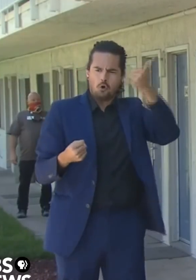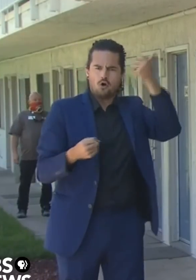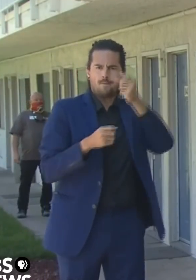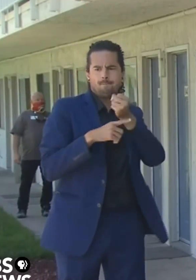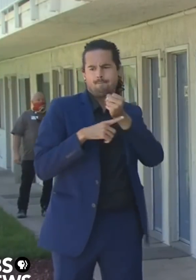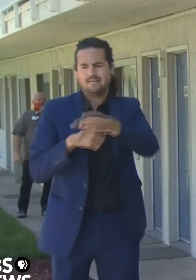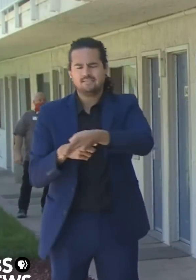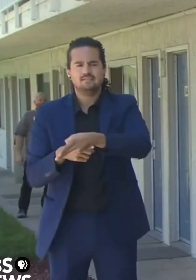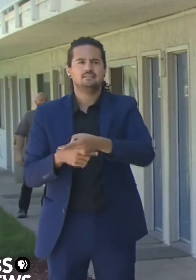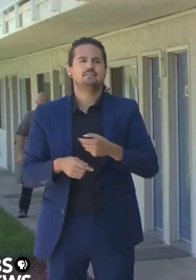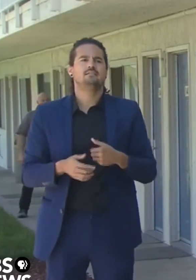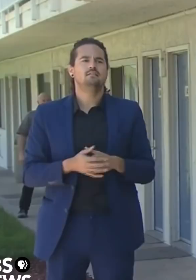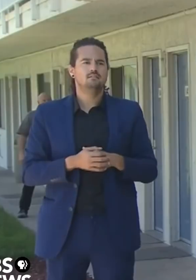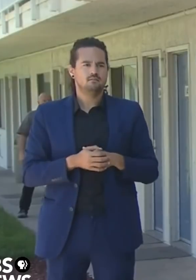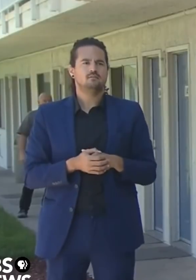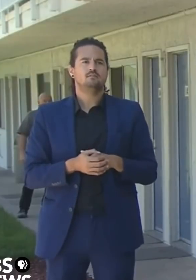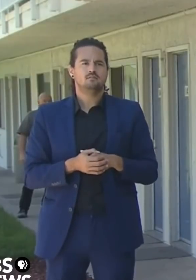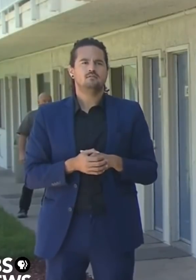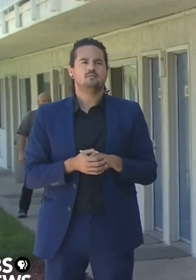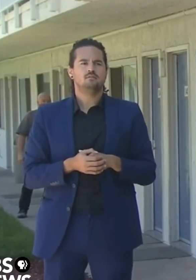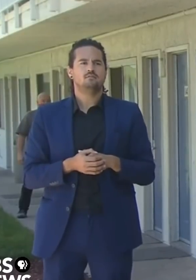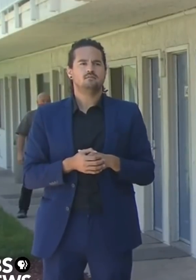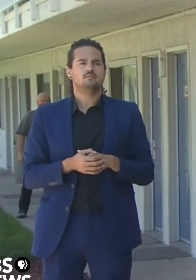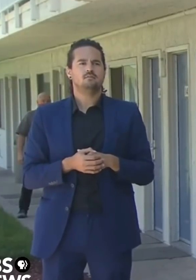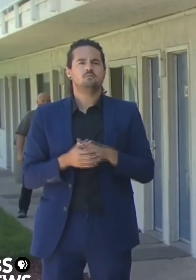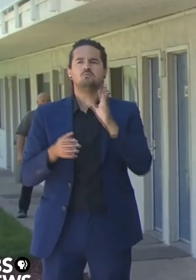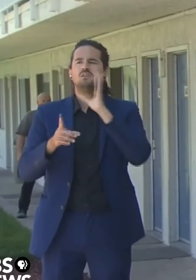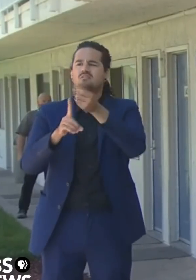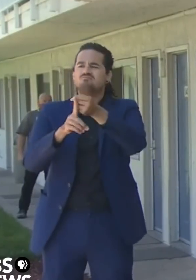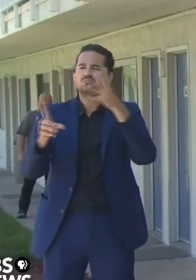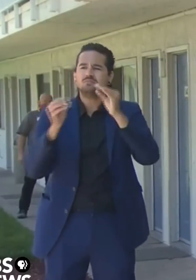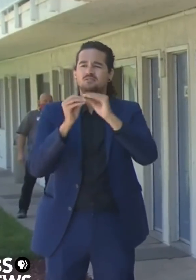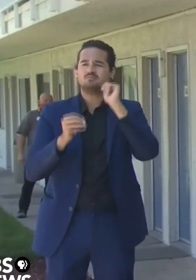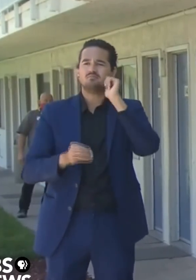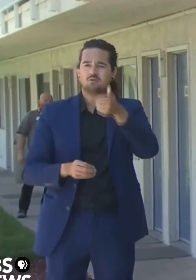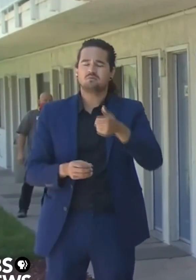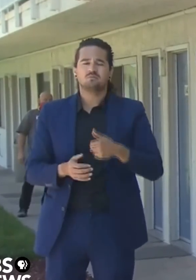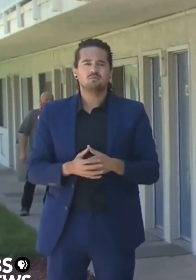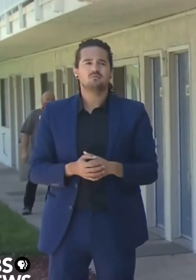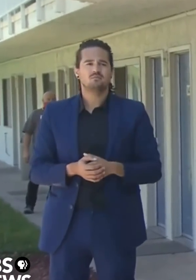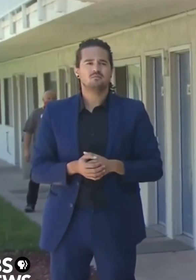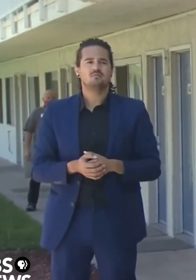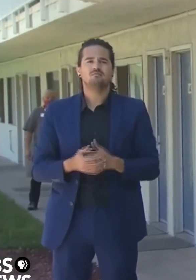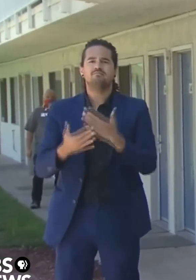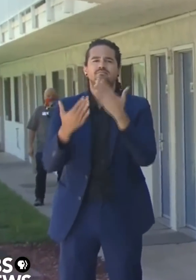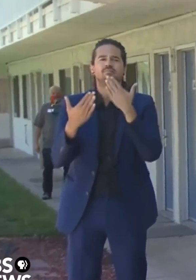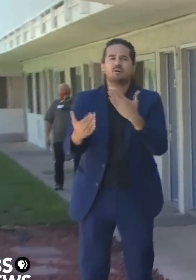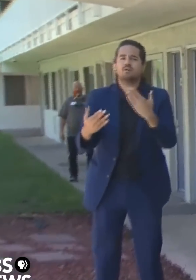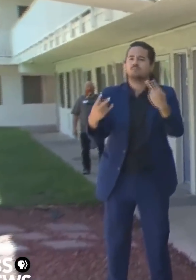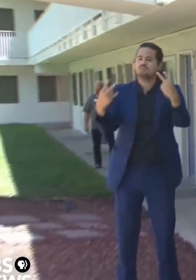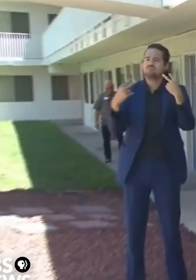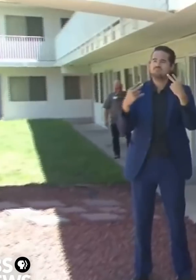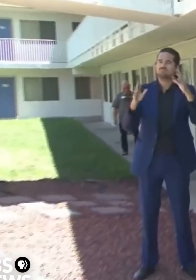with you, including tomorrow. Take care, everybody. Thanks again for the opportunity to share those thoughts with you.